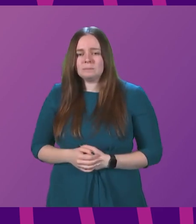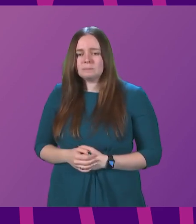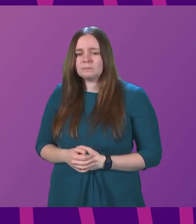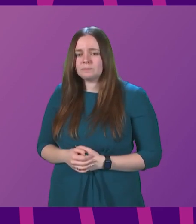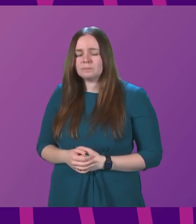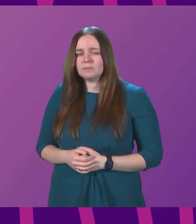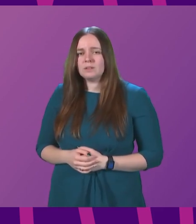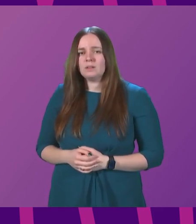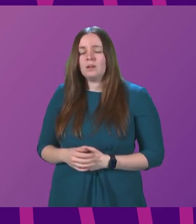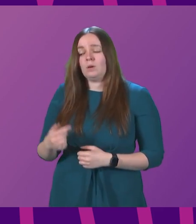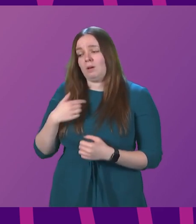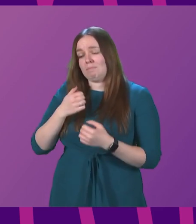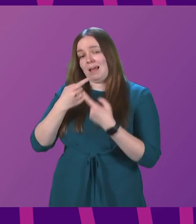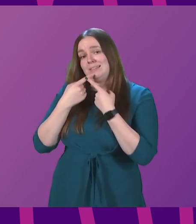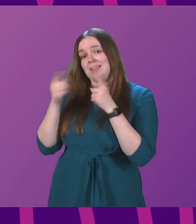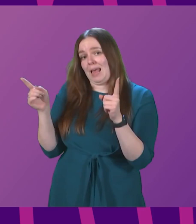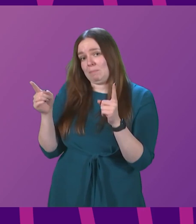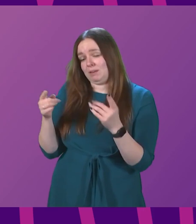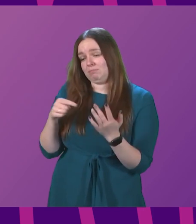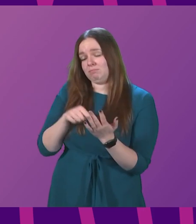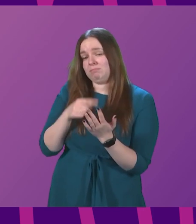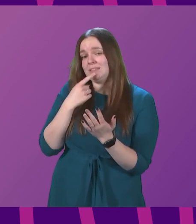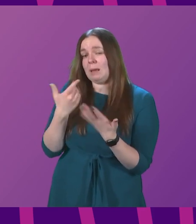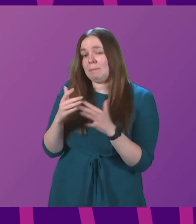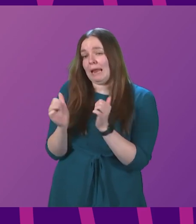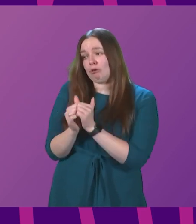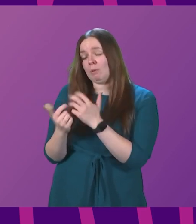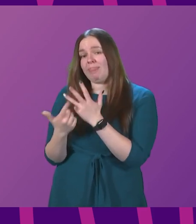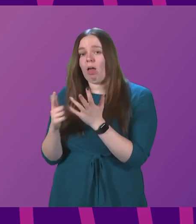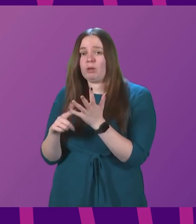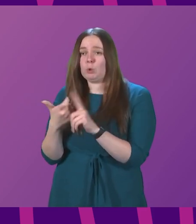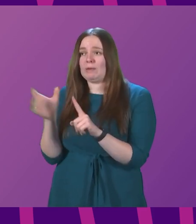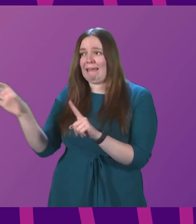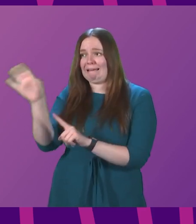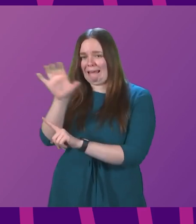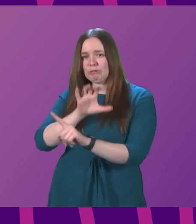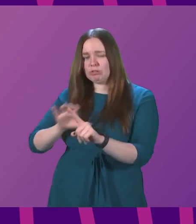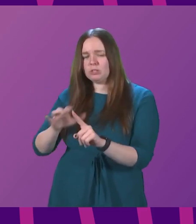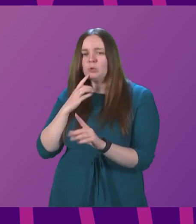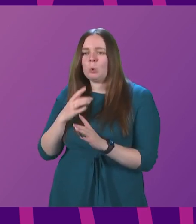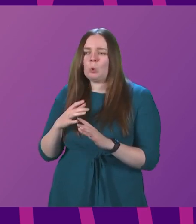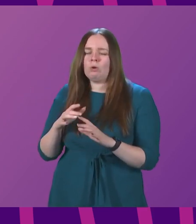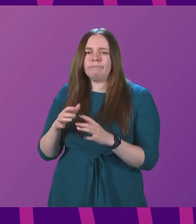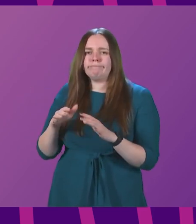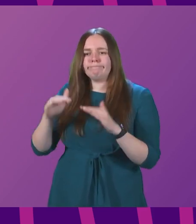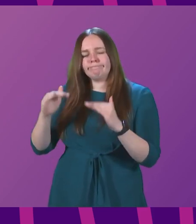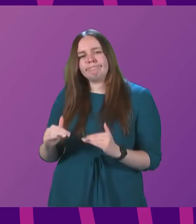Well, as I said in my statement, we have agreed with the other UK nations to relax international travel requirements from the 11th of February. That